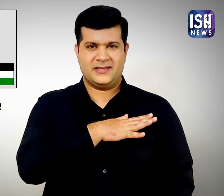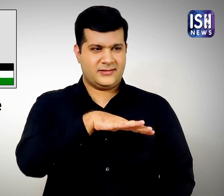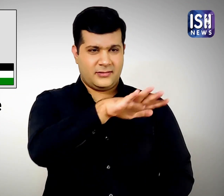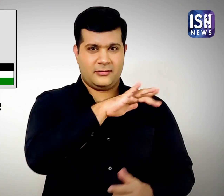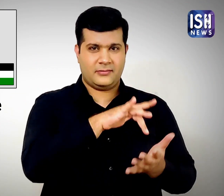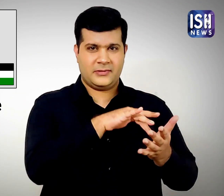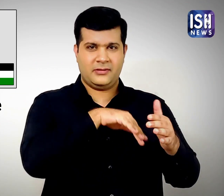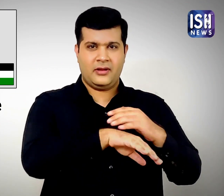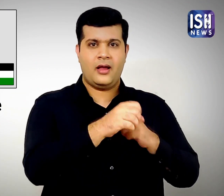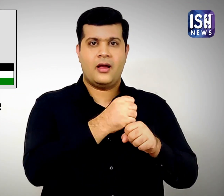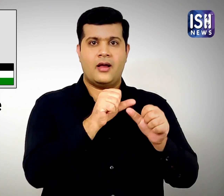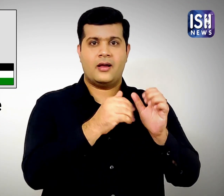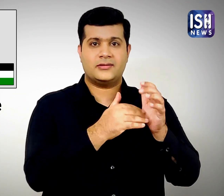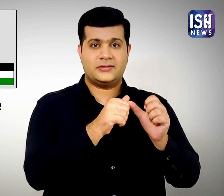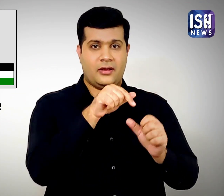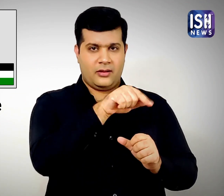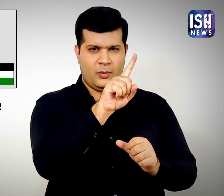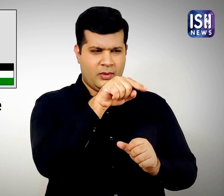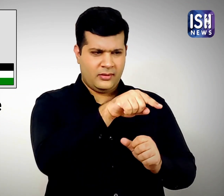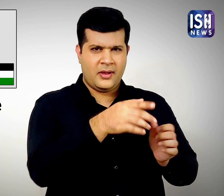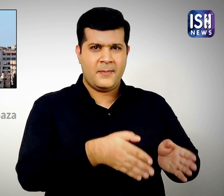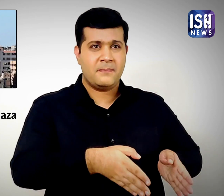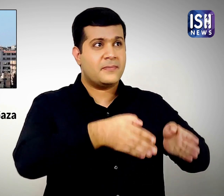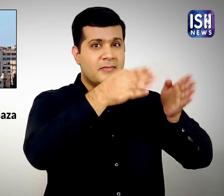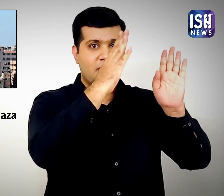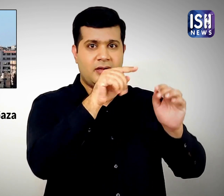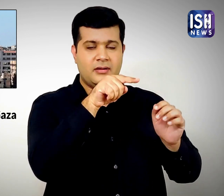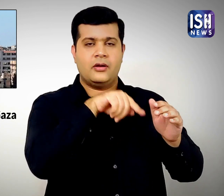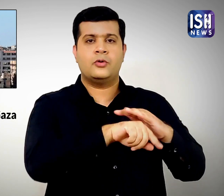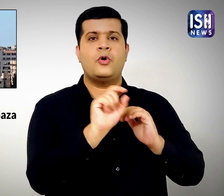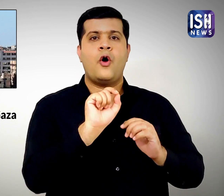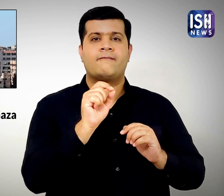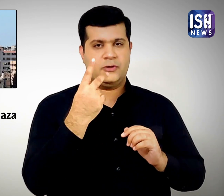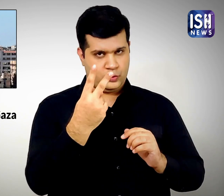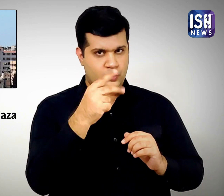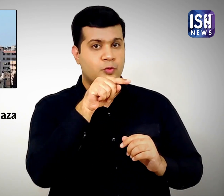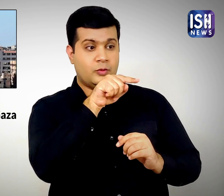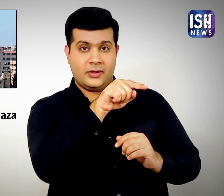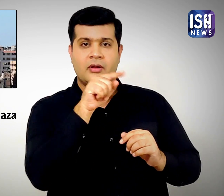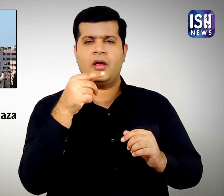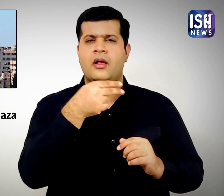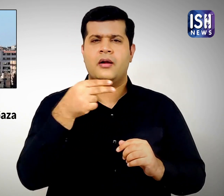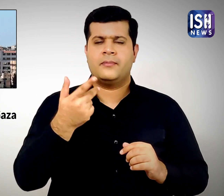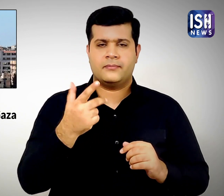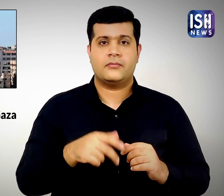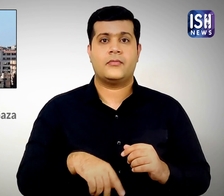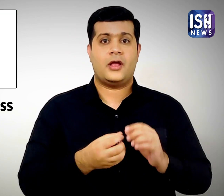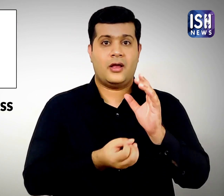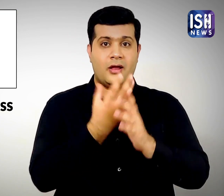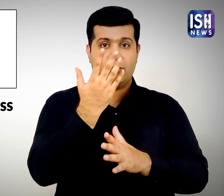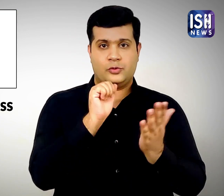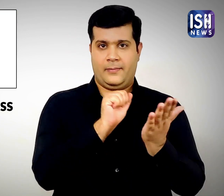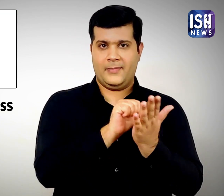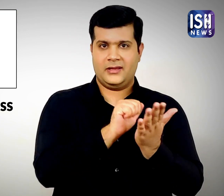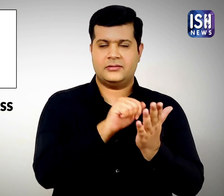In the Palestinian state of Gaza, there was a building that housed the offices of the